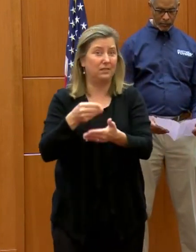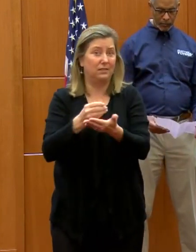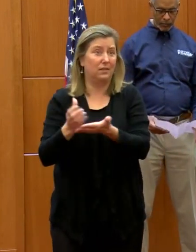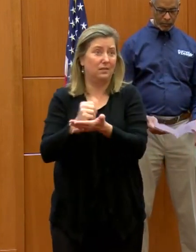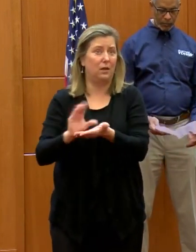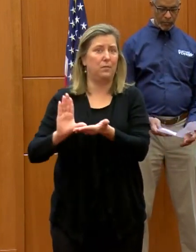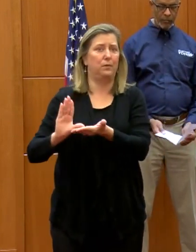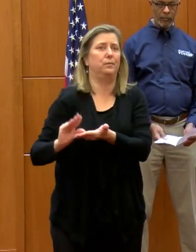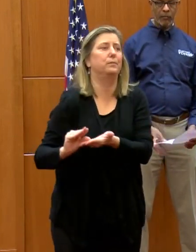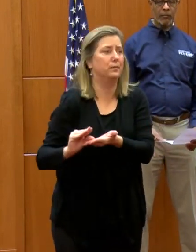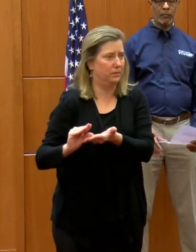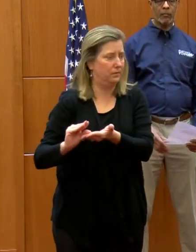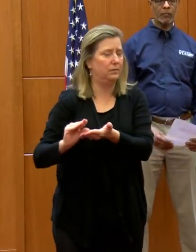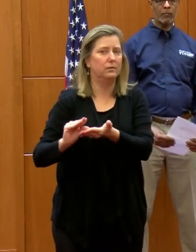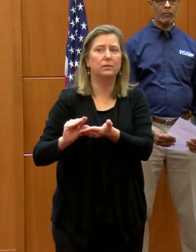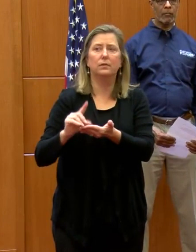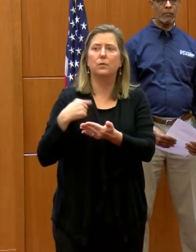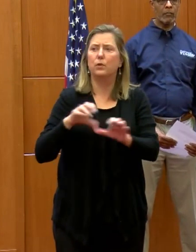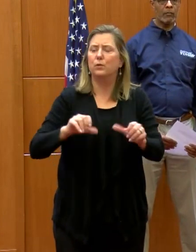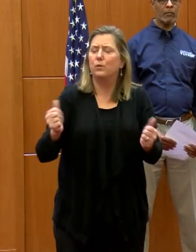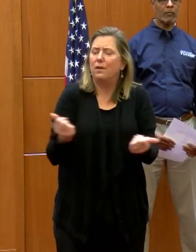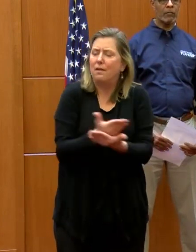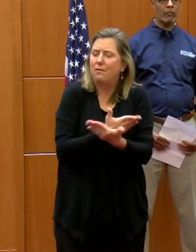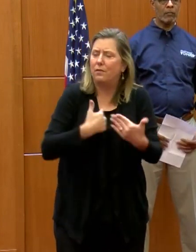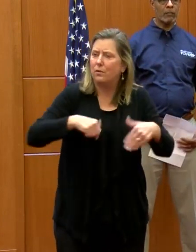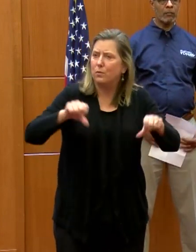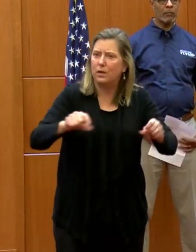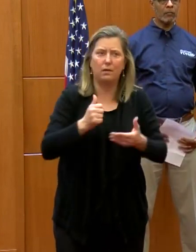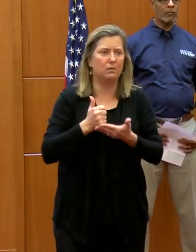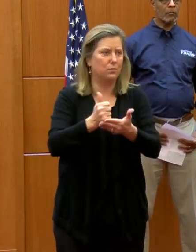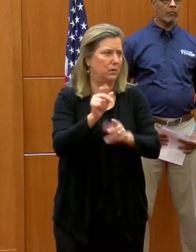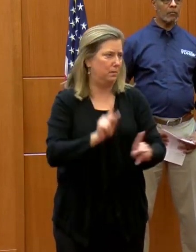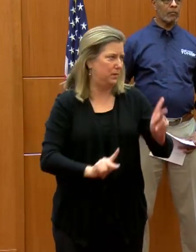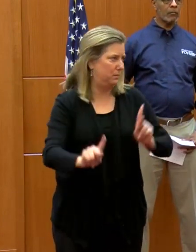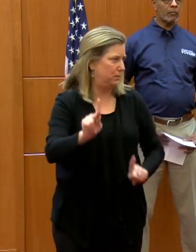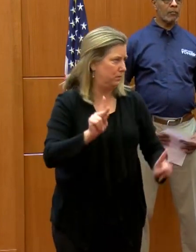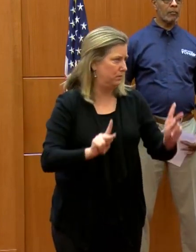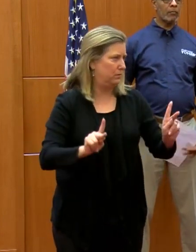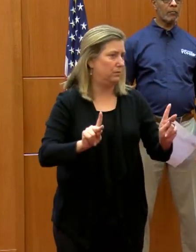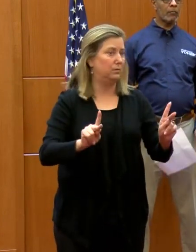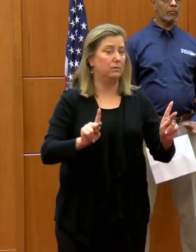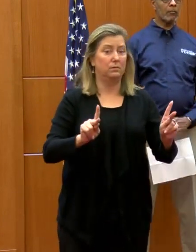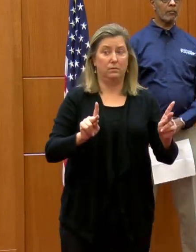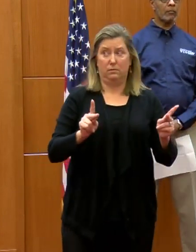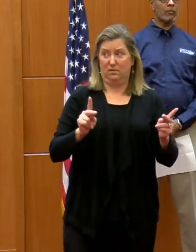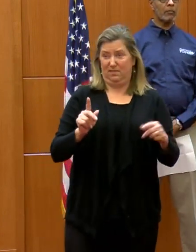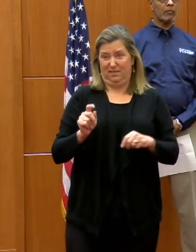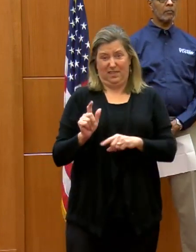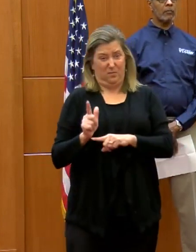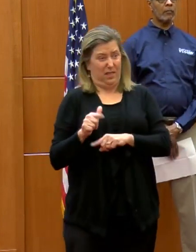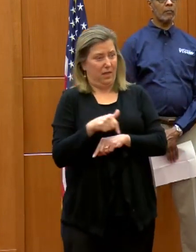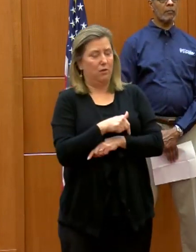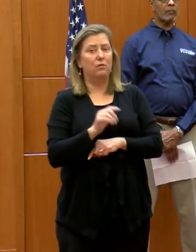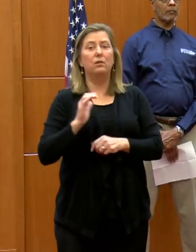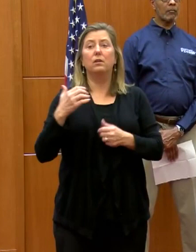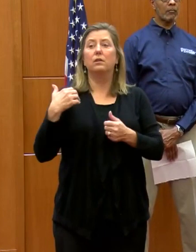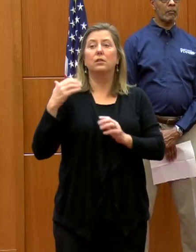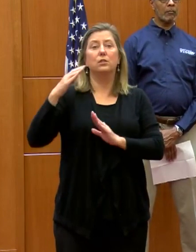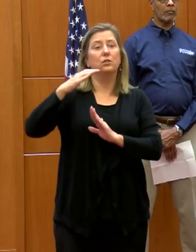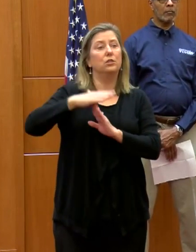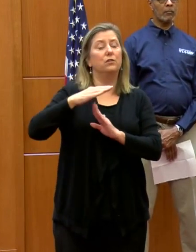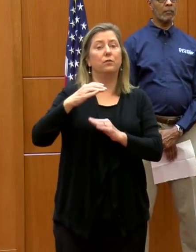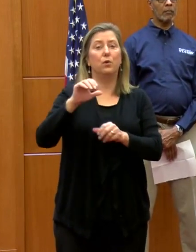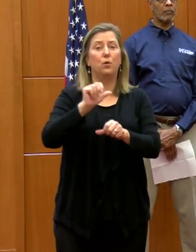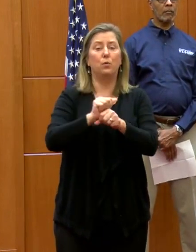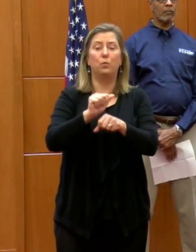We are doing everything that we can to help people. Later in this briefing, I'll have our chief workforce advisor,